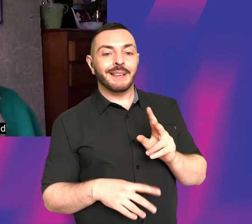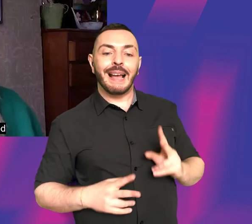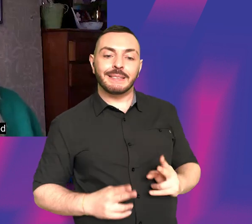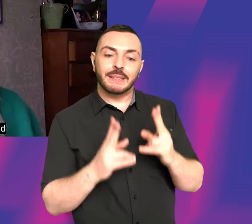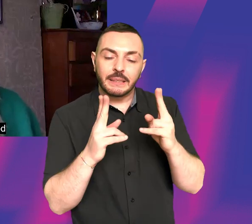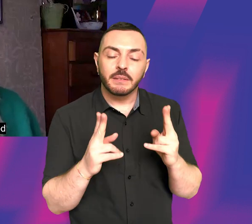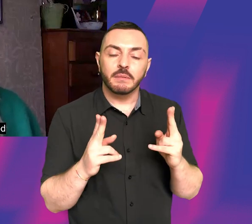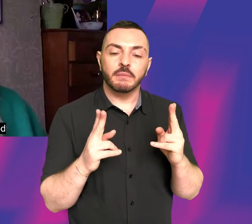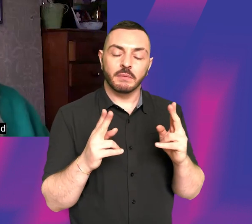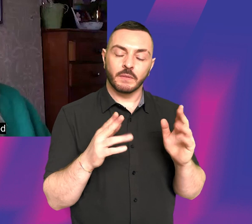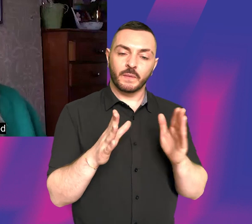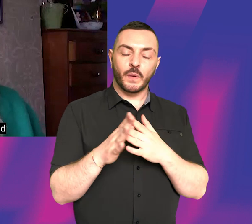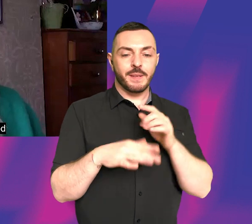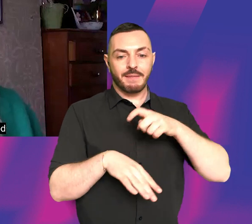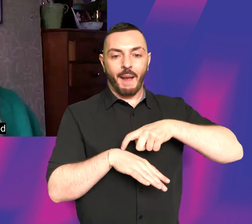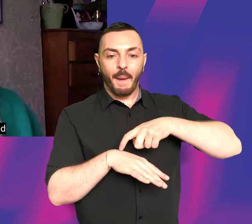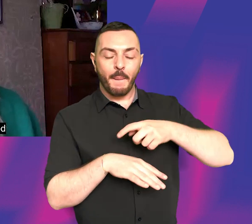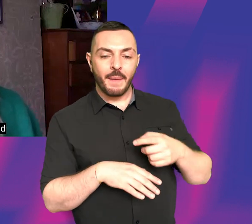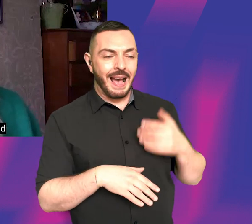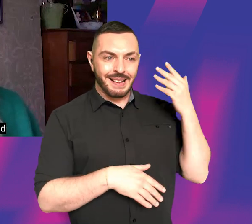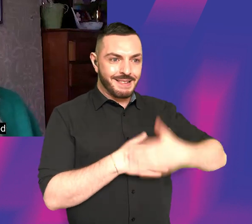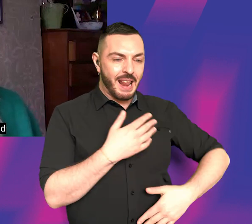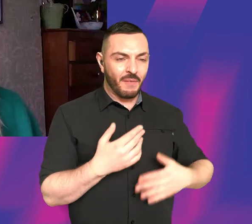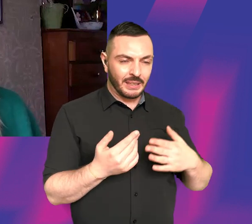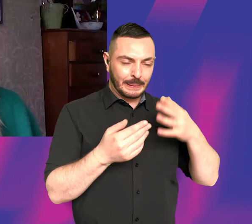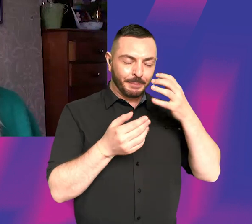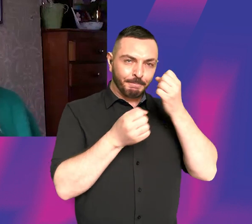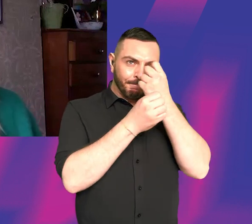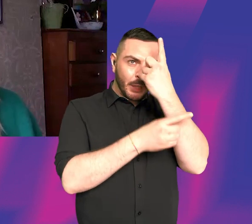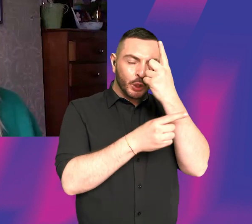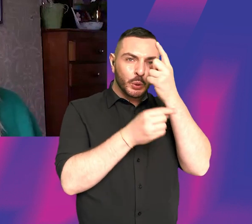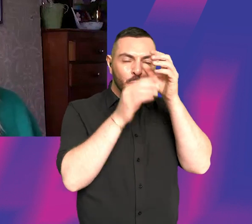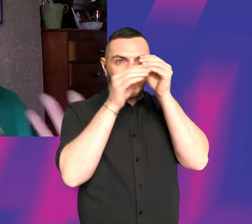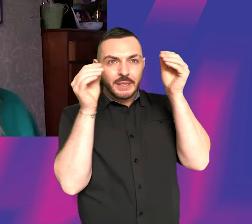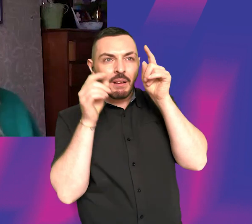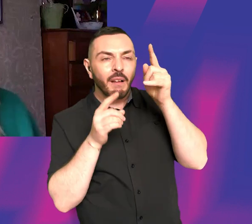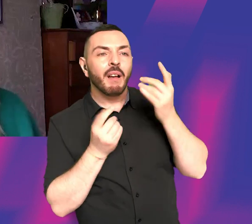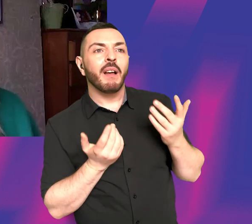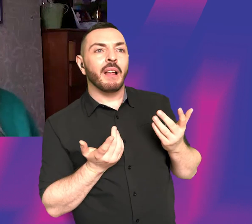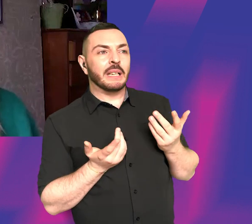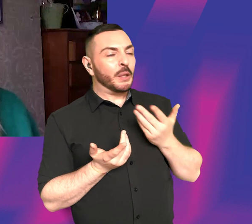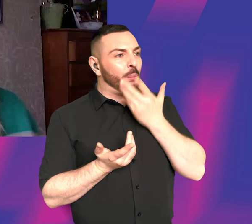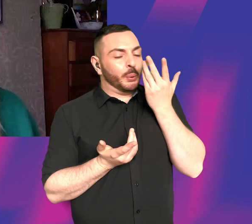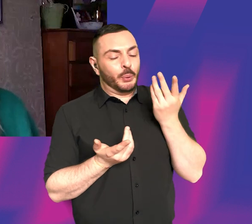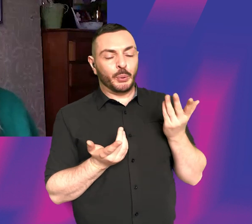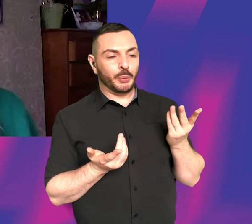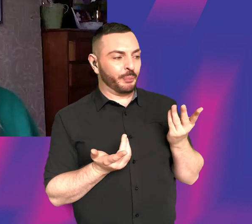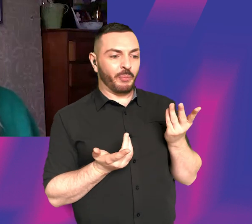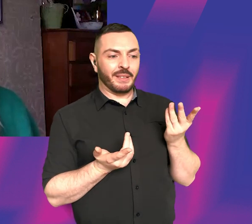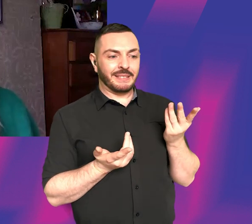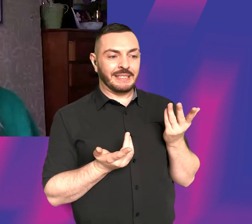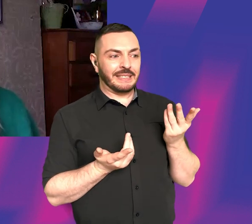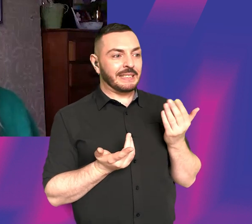first time, because I don't think I'd ever really understood as an actor, how little control I had over